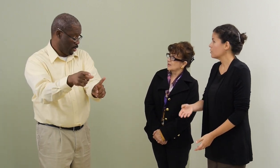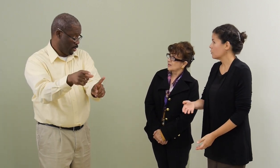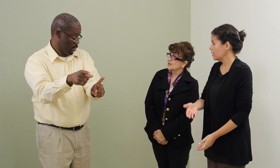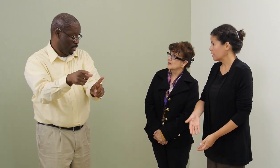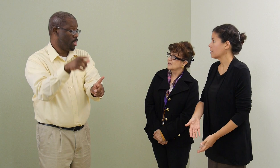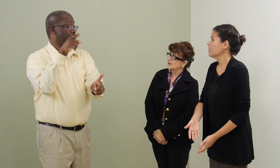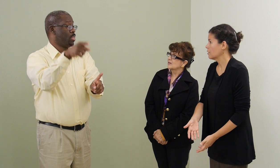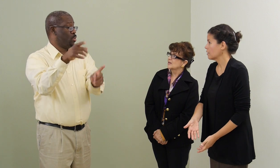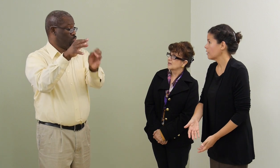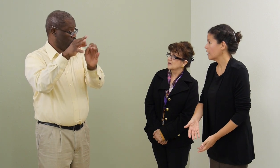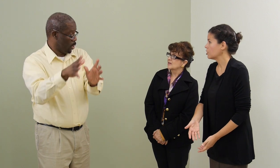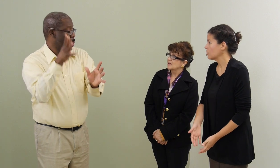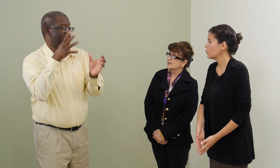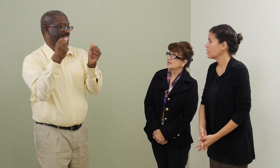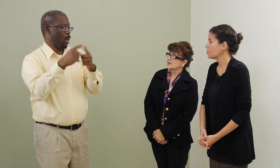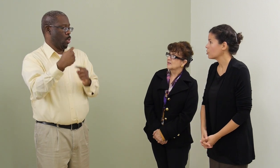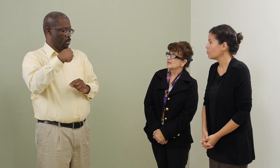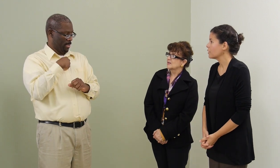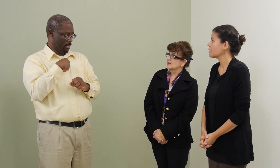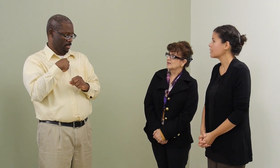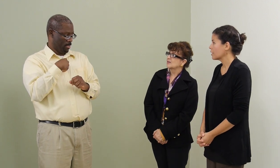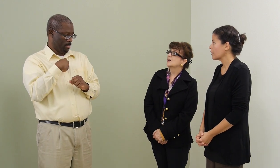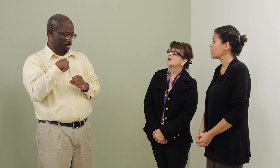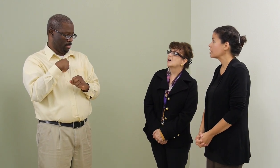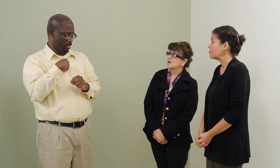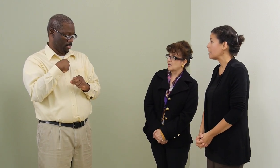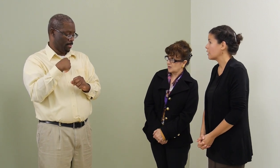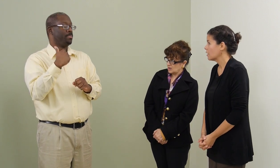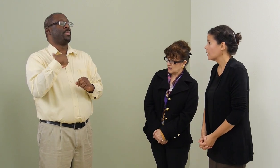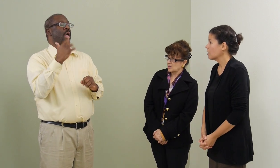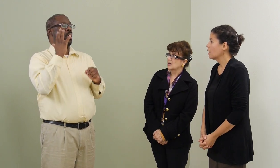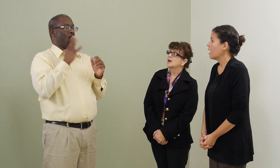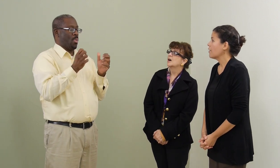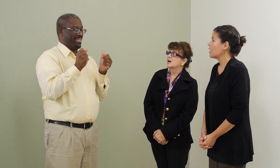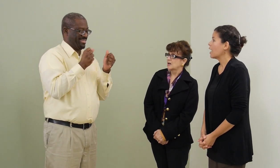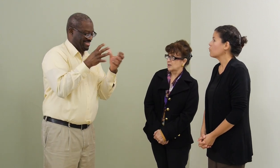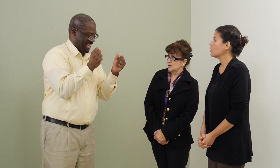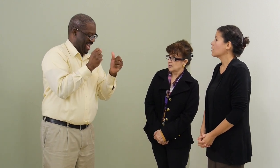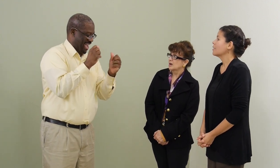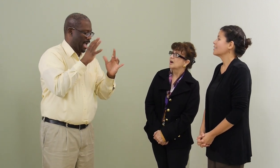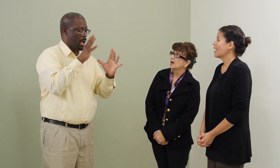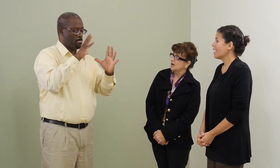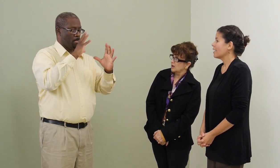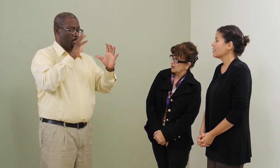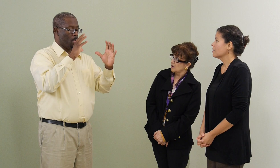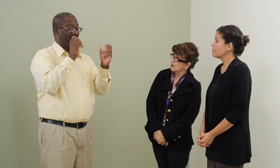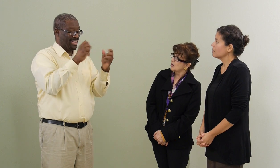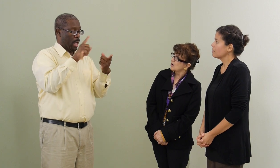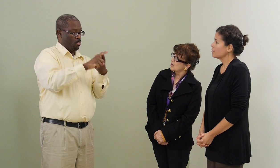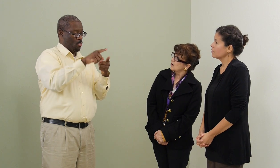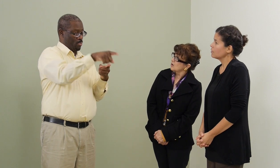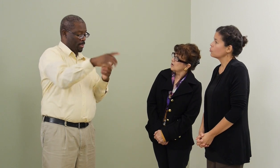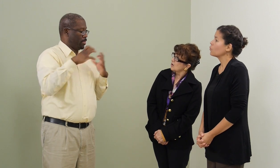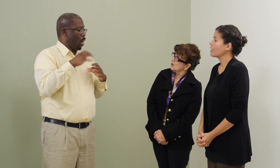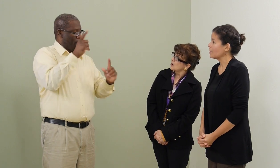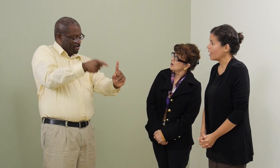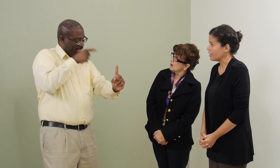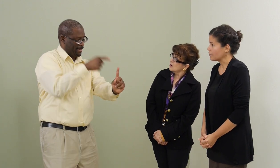to Linda, and she will interpret in sign language to me. And then I will sign to our client